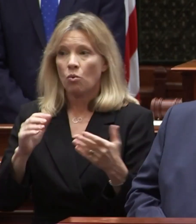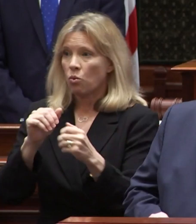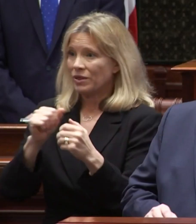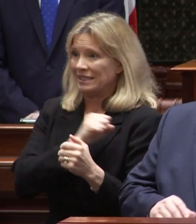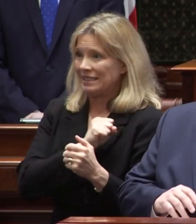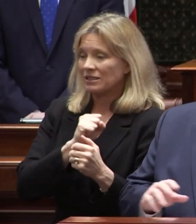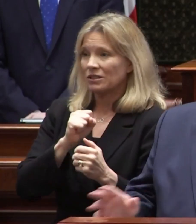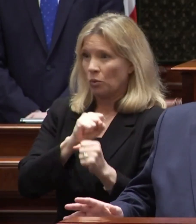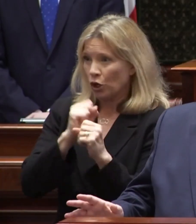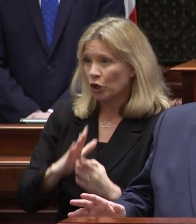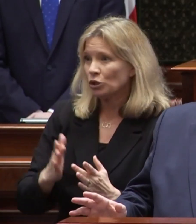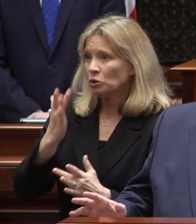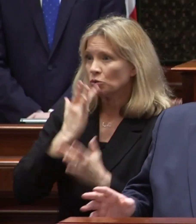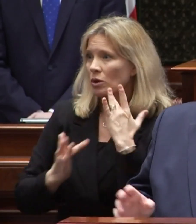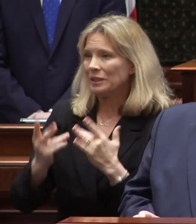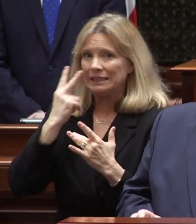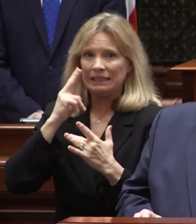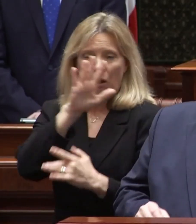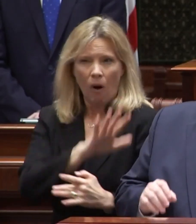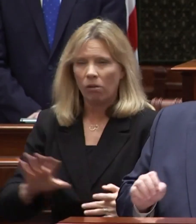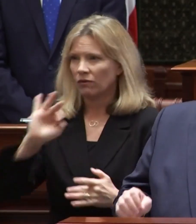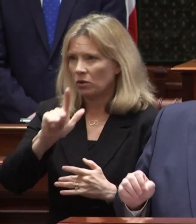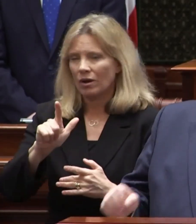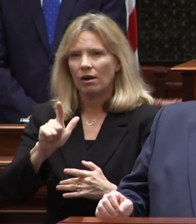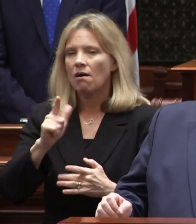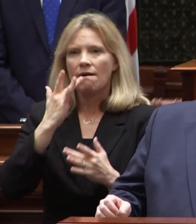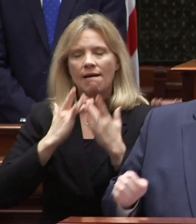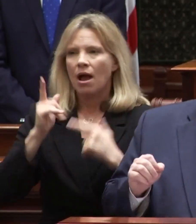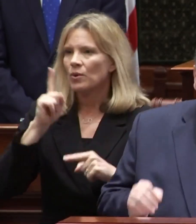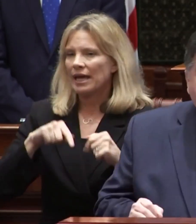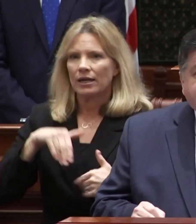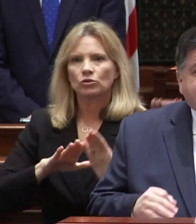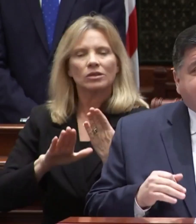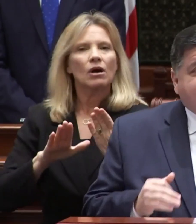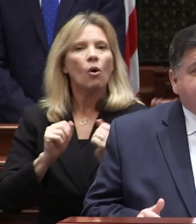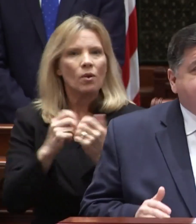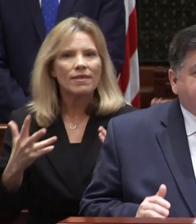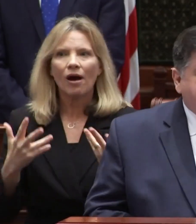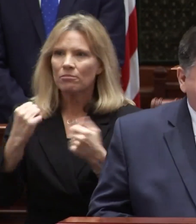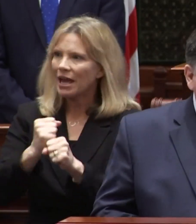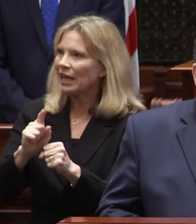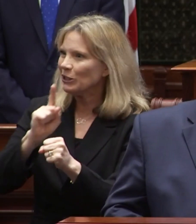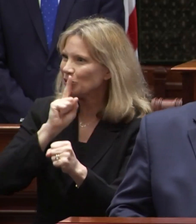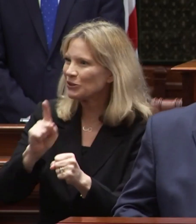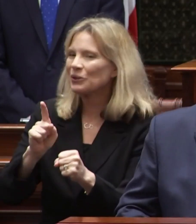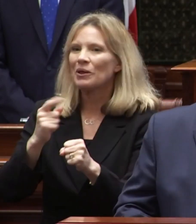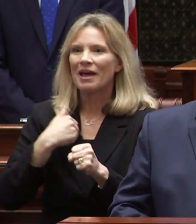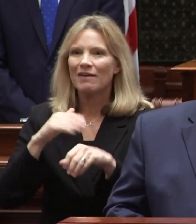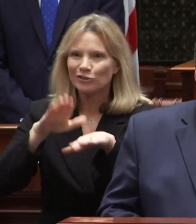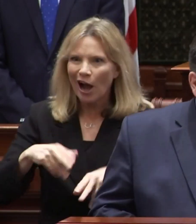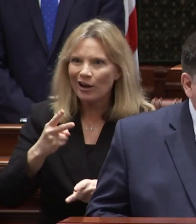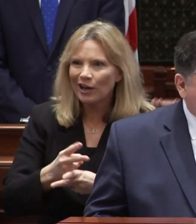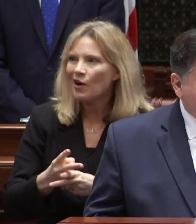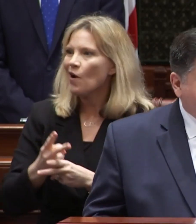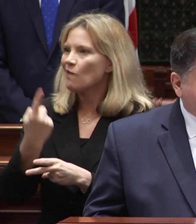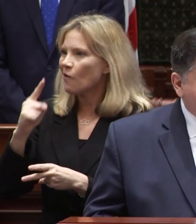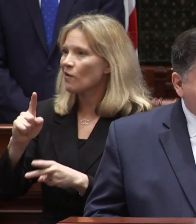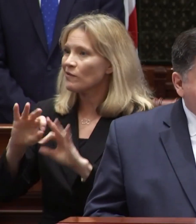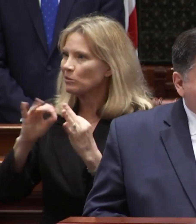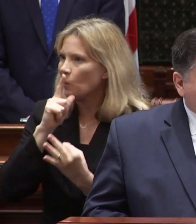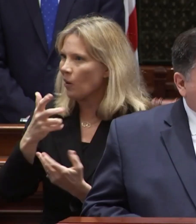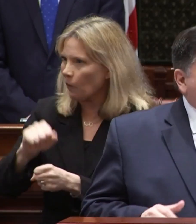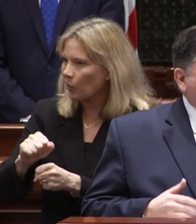labor that we're seeing all across the state right now can't be addressed without growing the availability of child care for working